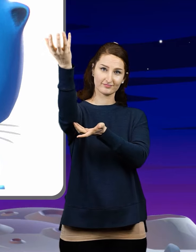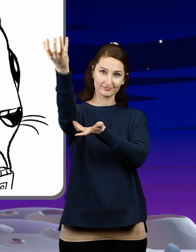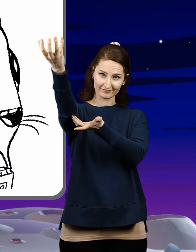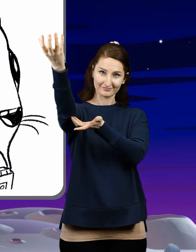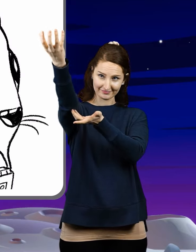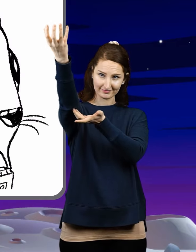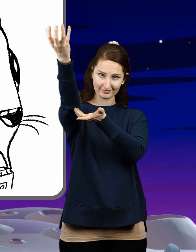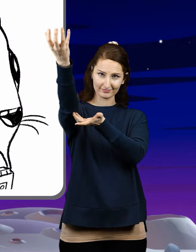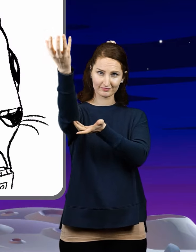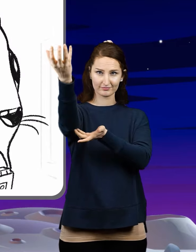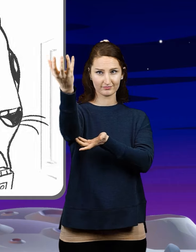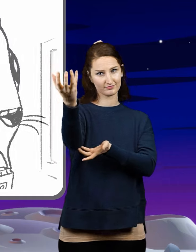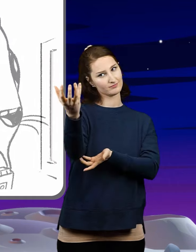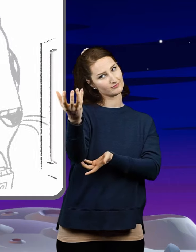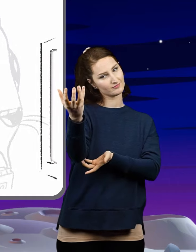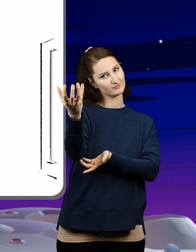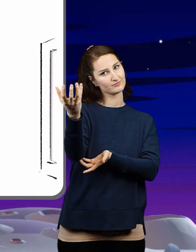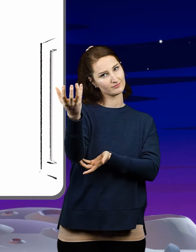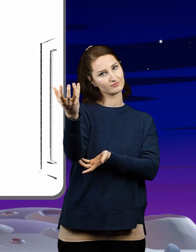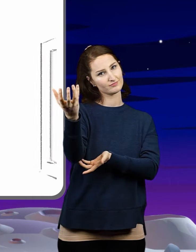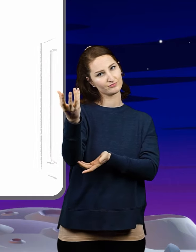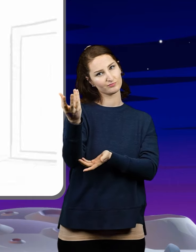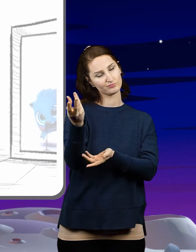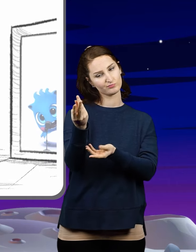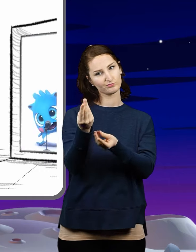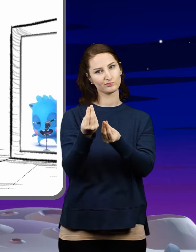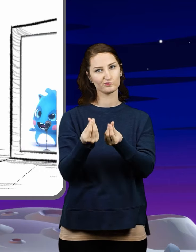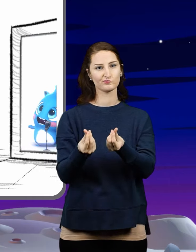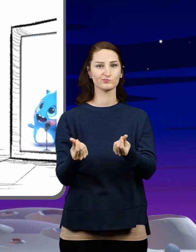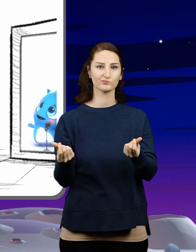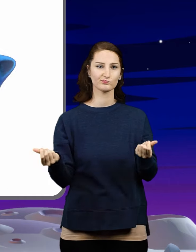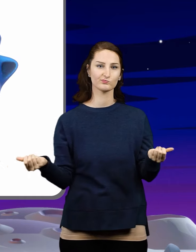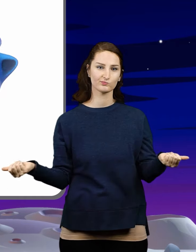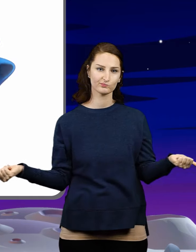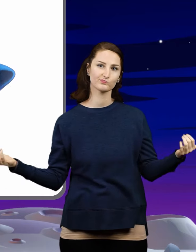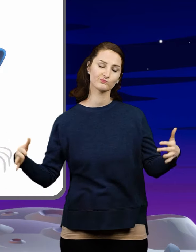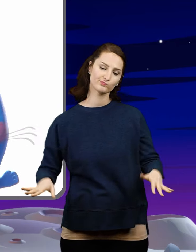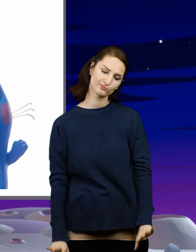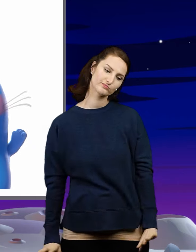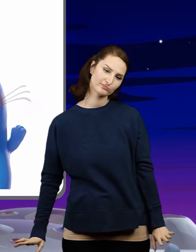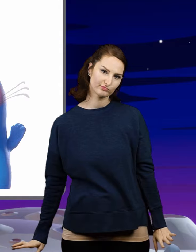off Keep on me, I'll be gone